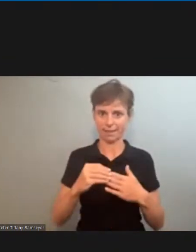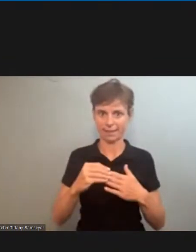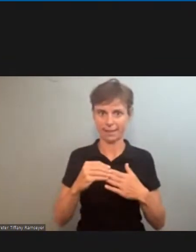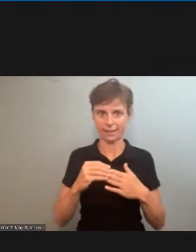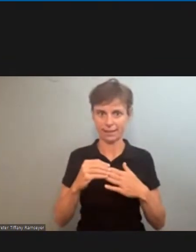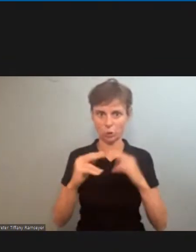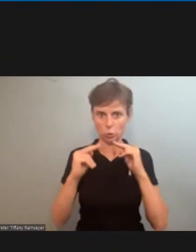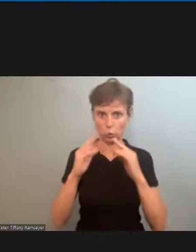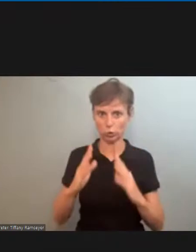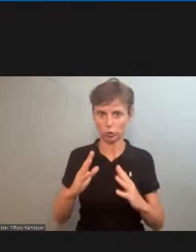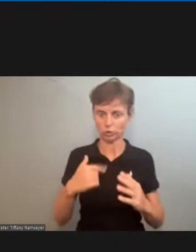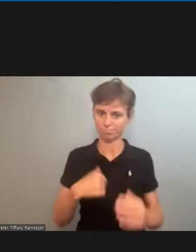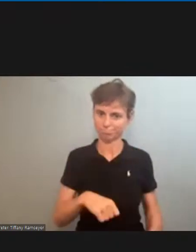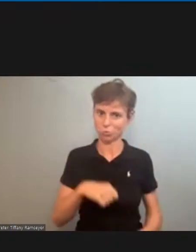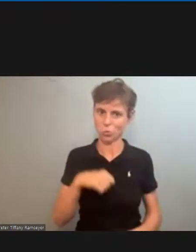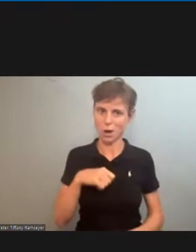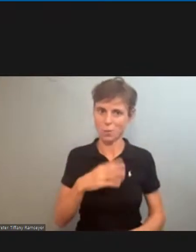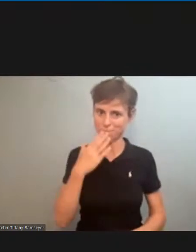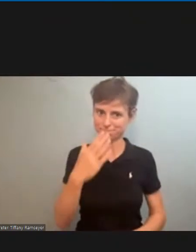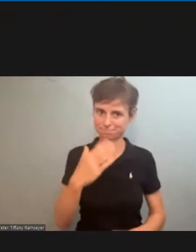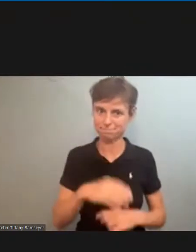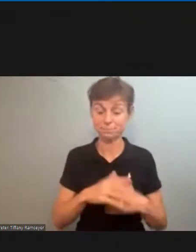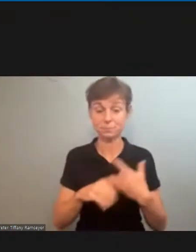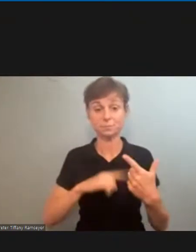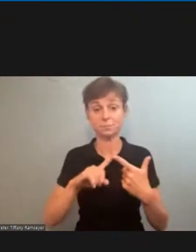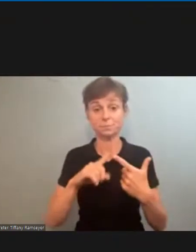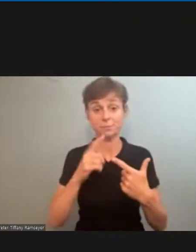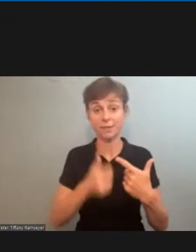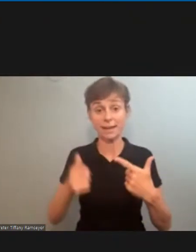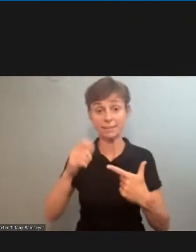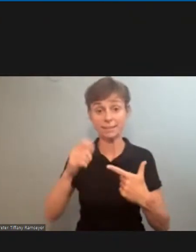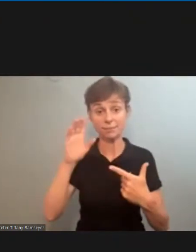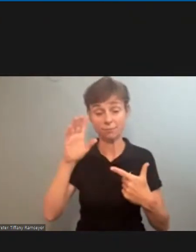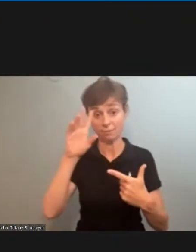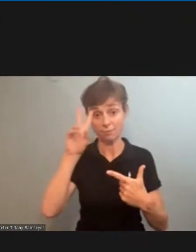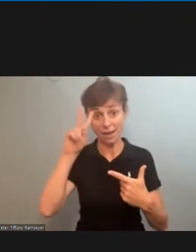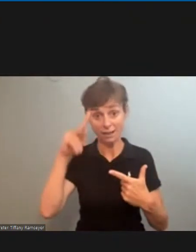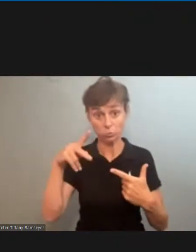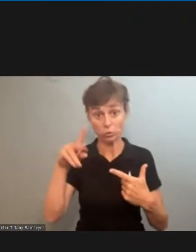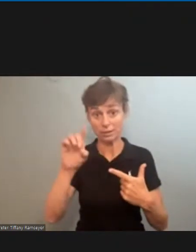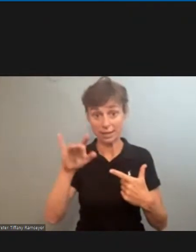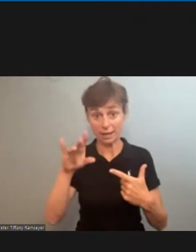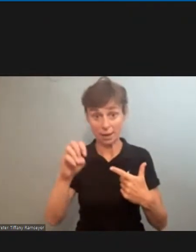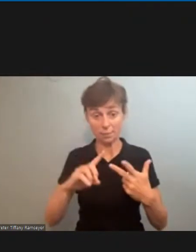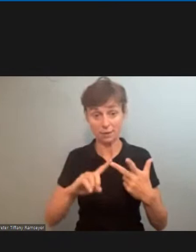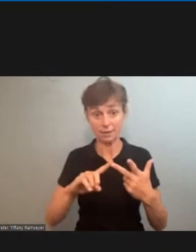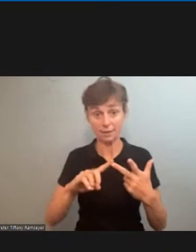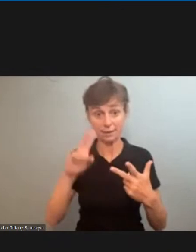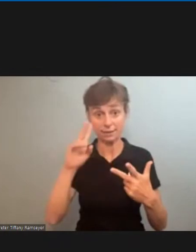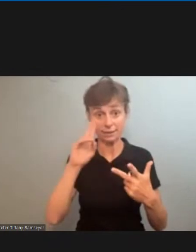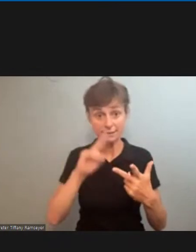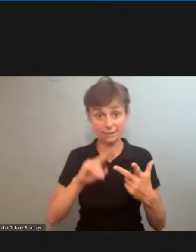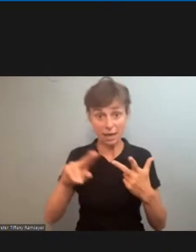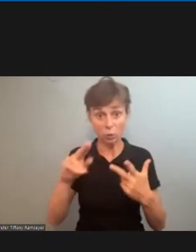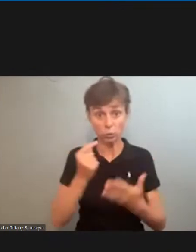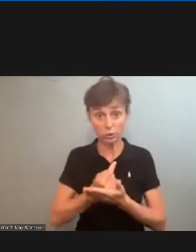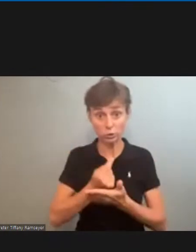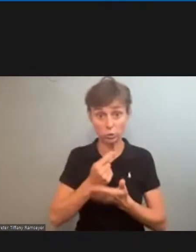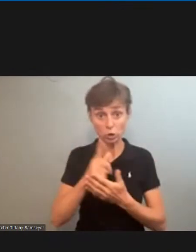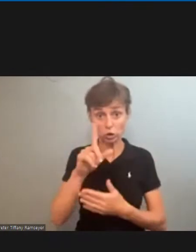be there uh our executive vice president debbie serretti secretary treasurer liz powell